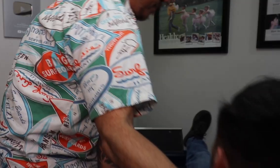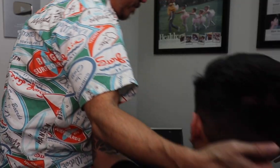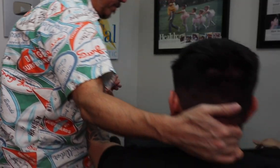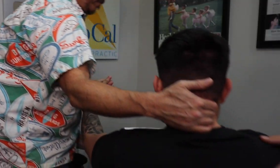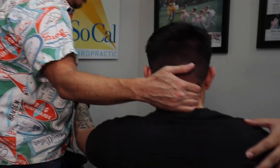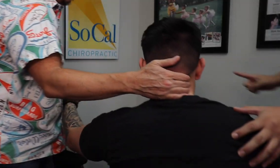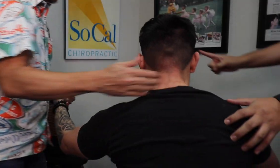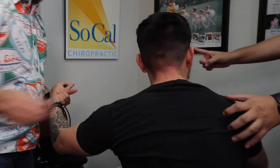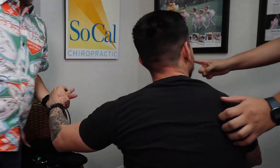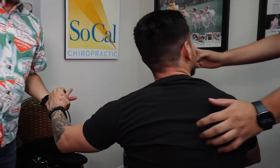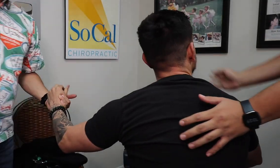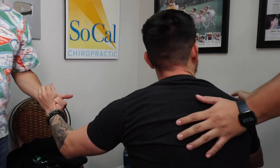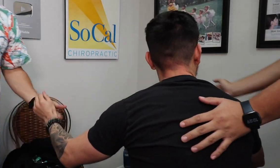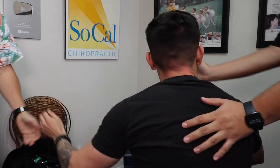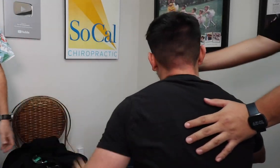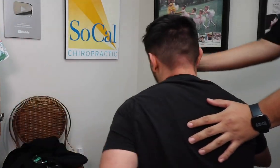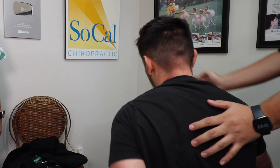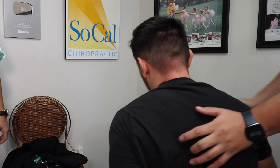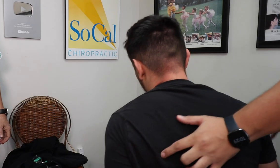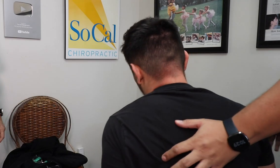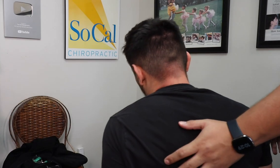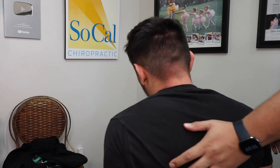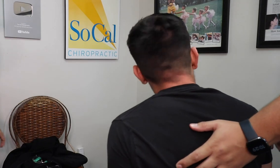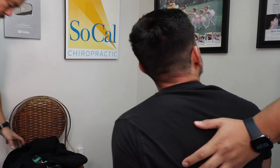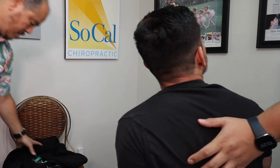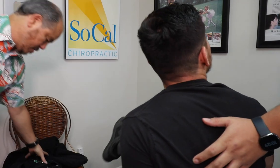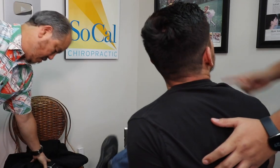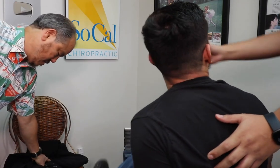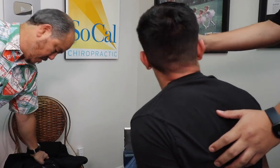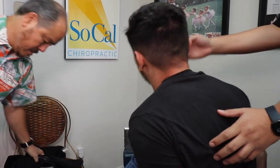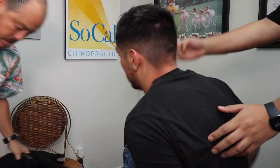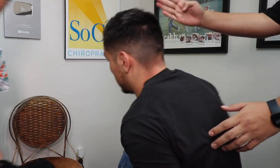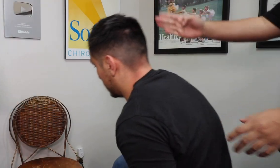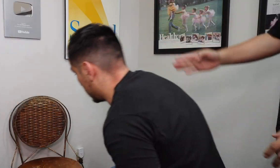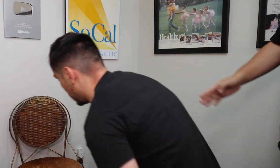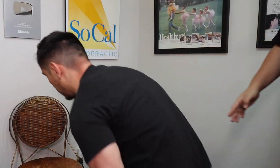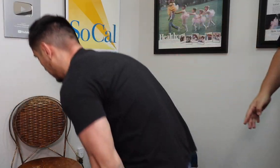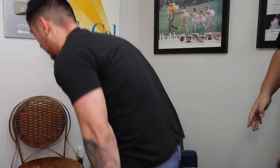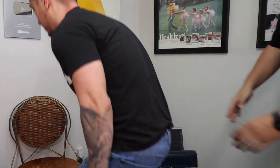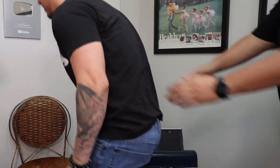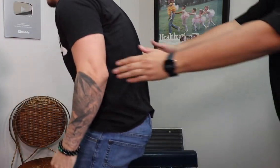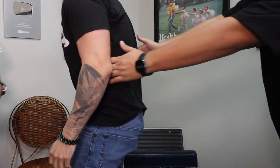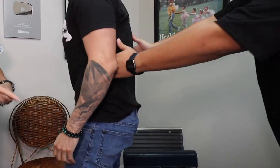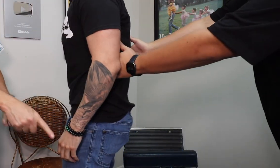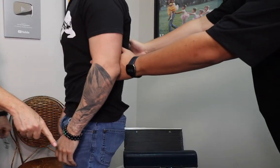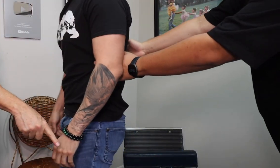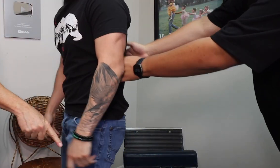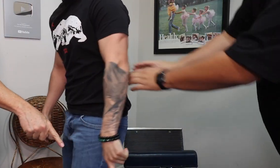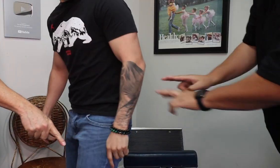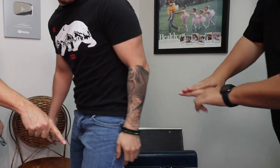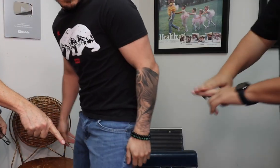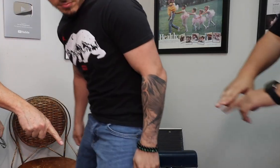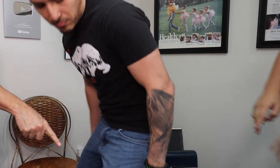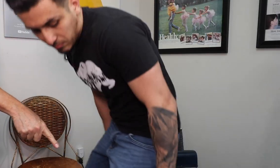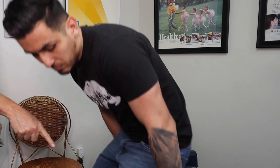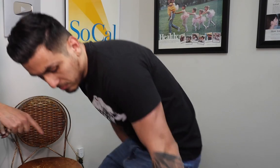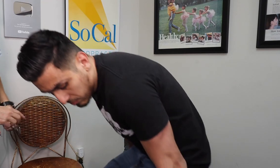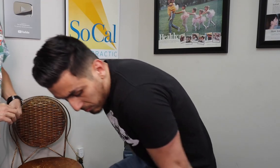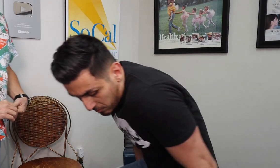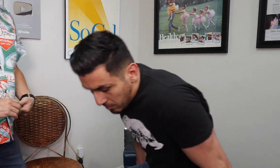Trying to help Jonathan up here, and of course he doesn't hear me when I'm saying stop twisting and turning, so he's going to make a few mistakes here, but we're trying to inform